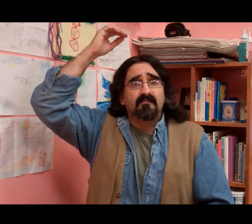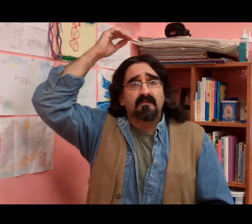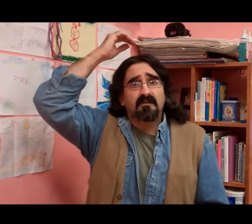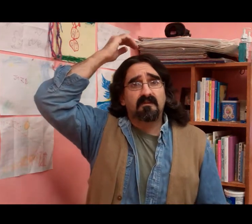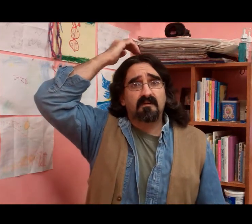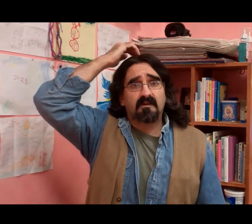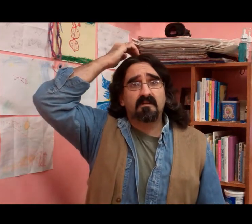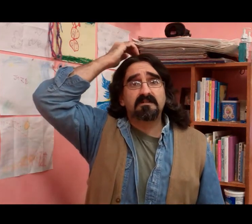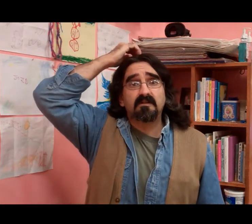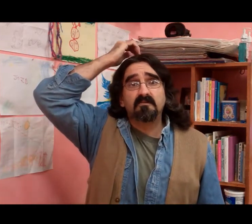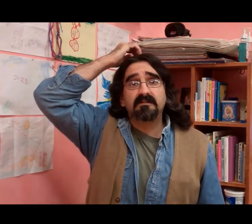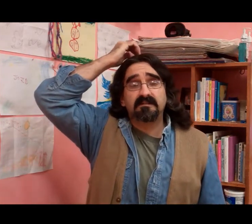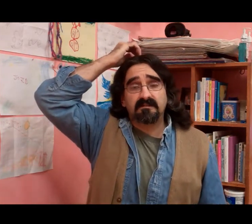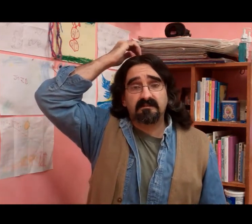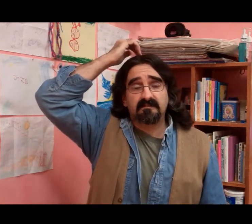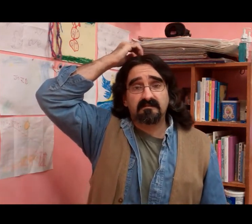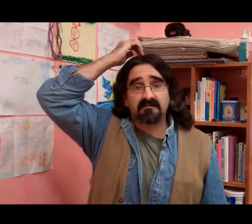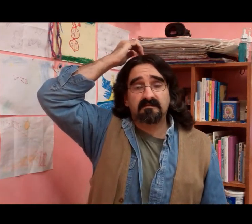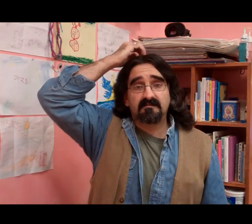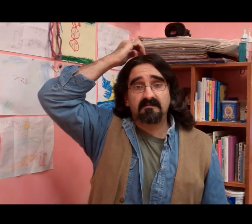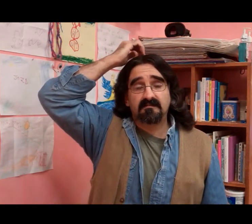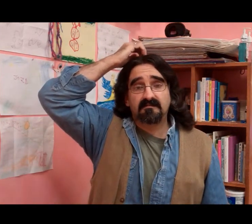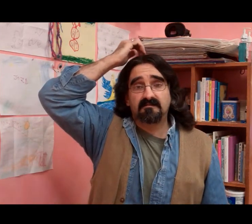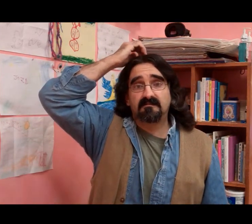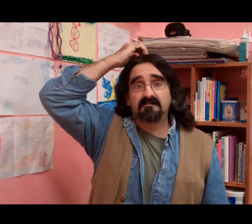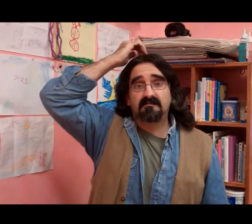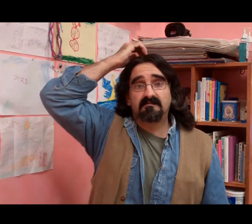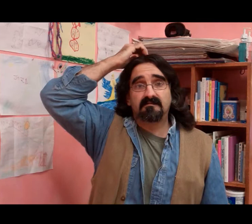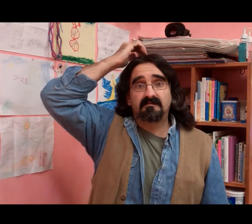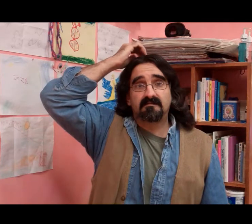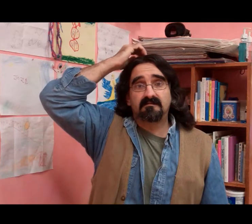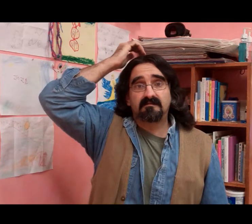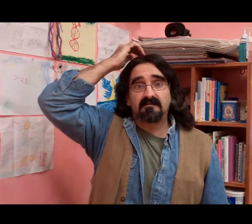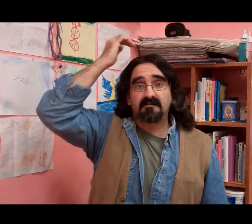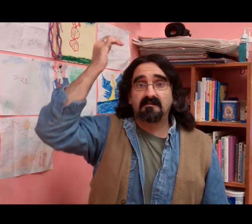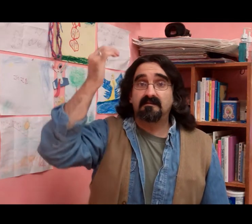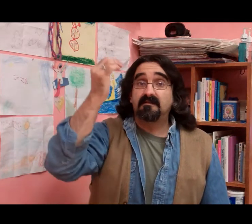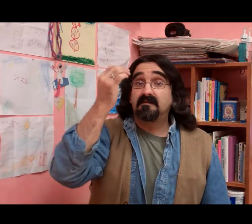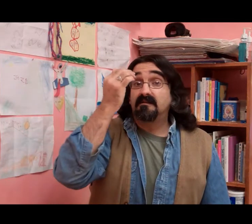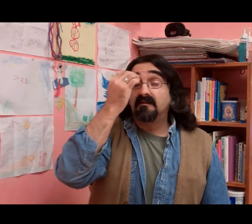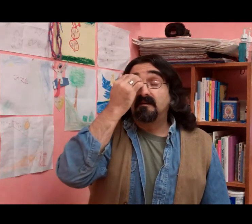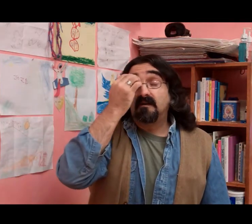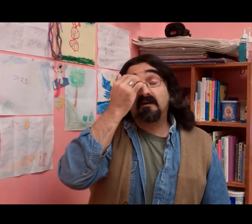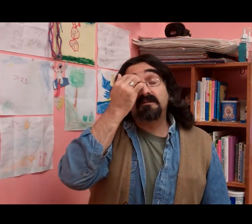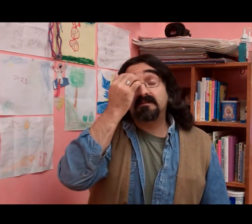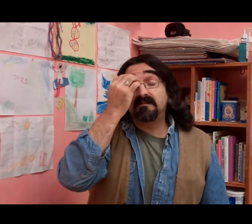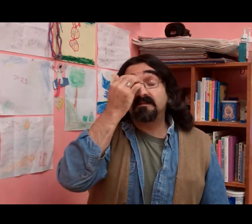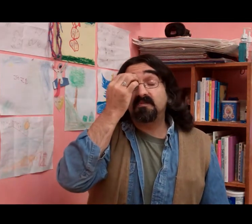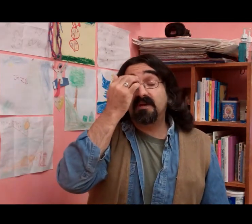all this loneliness, all this anticipation,